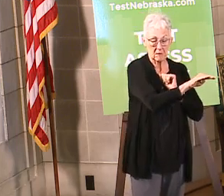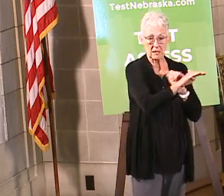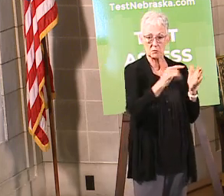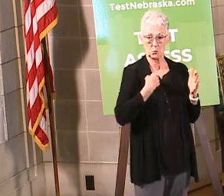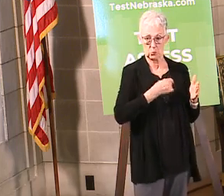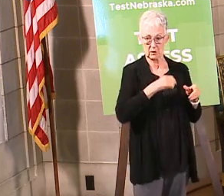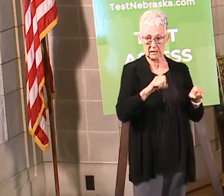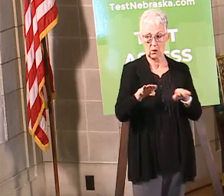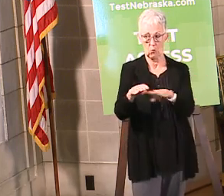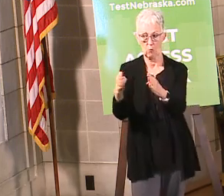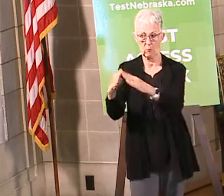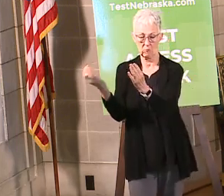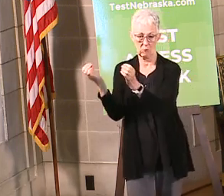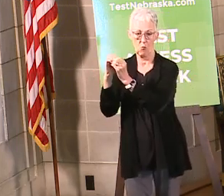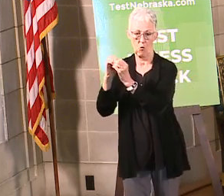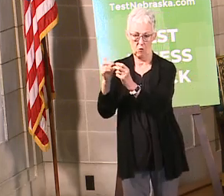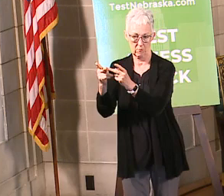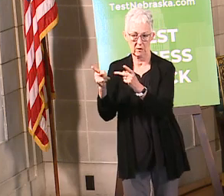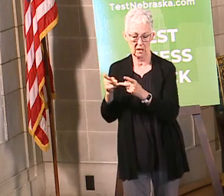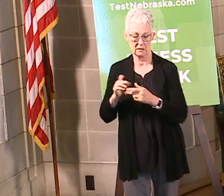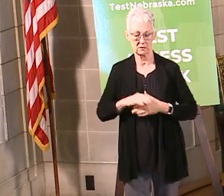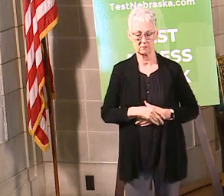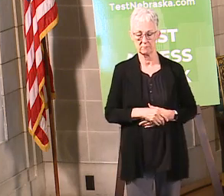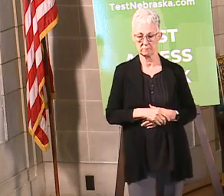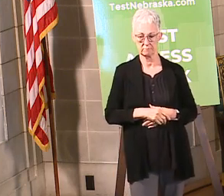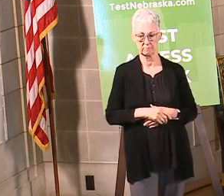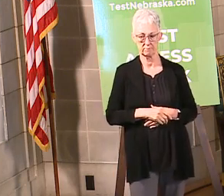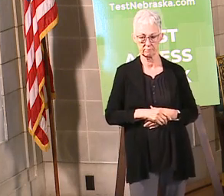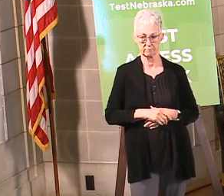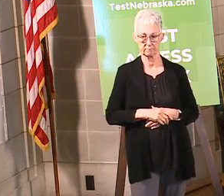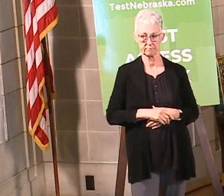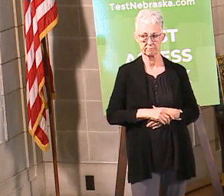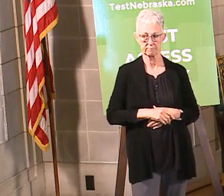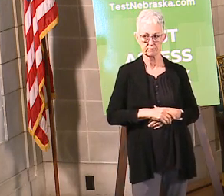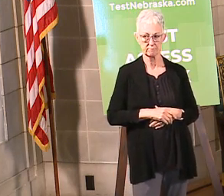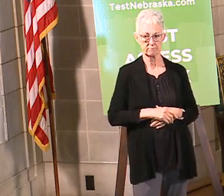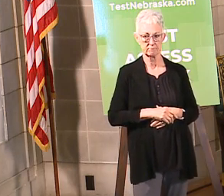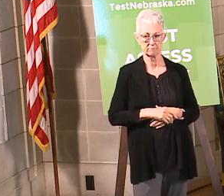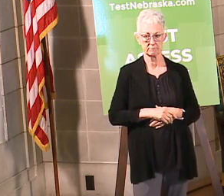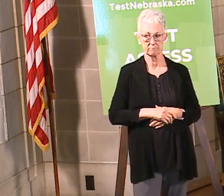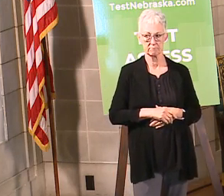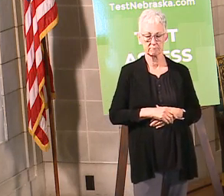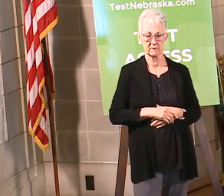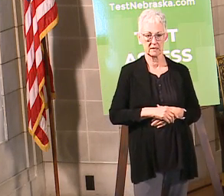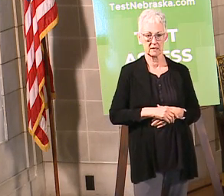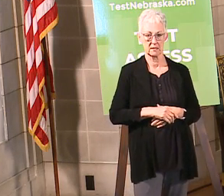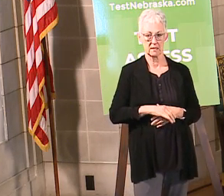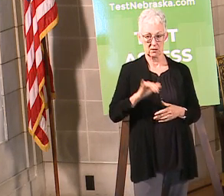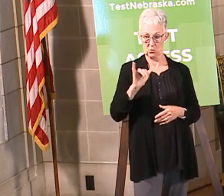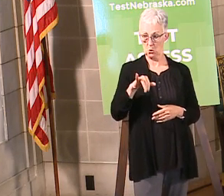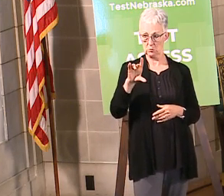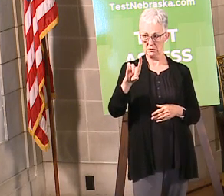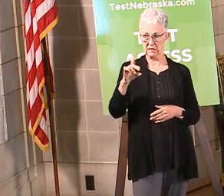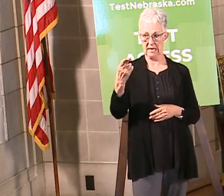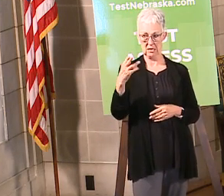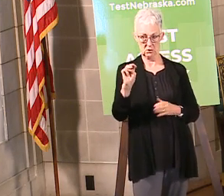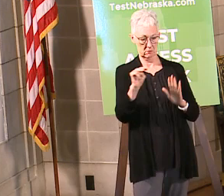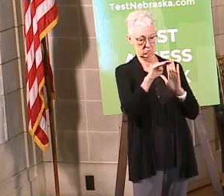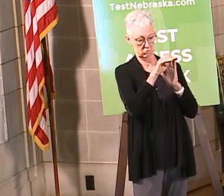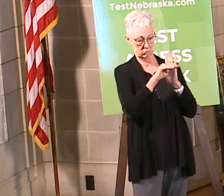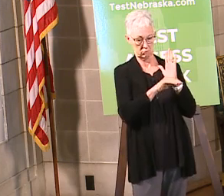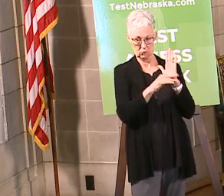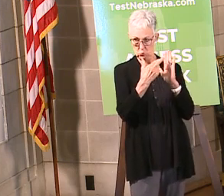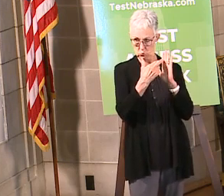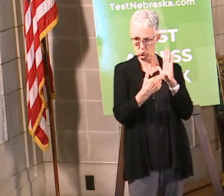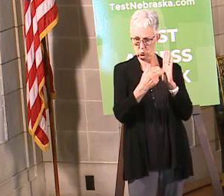to July. Ryan Boyd, KGFW. The directed health measures are slowly being altered as COVID-19 is